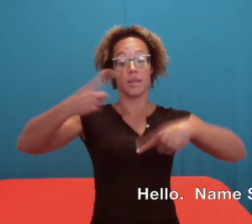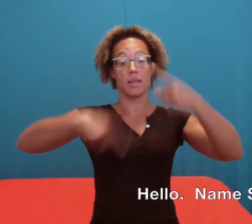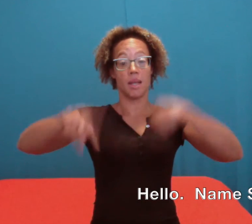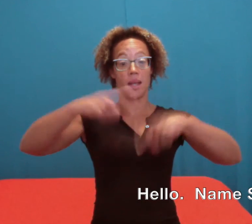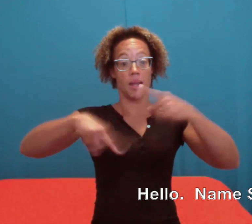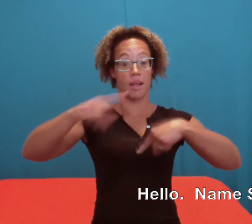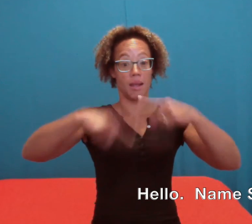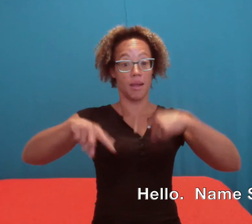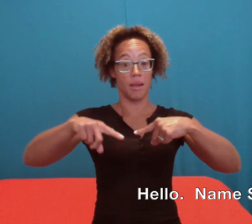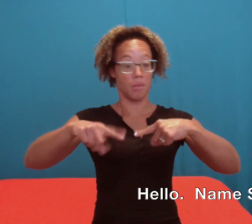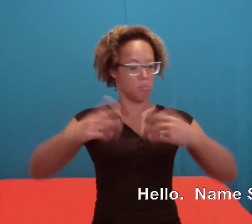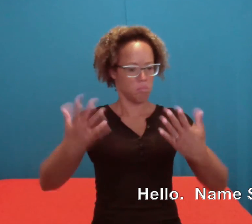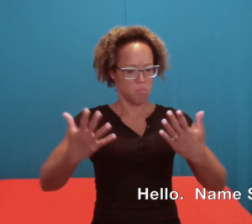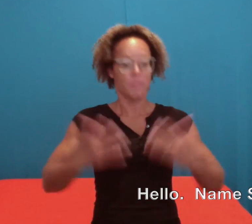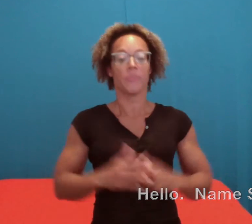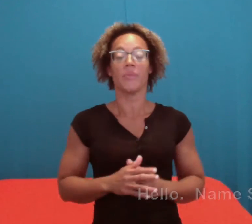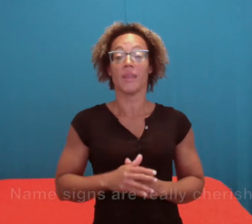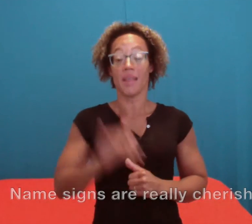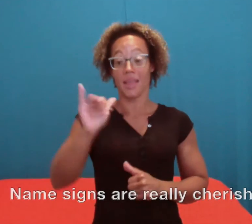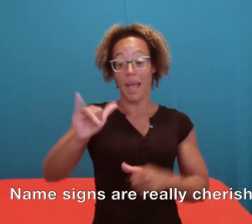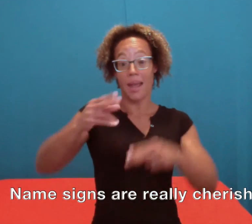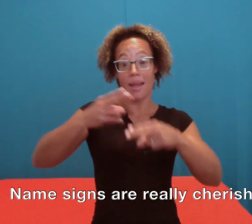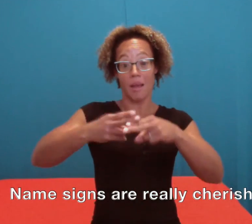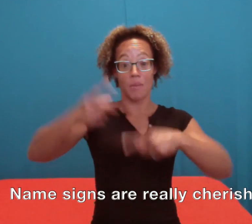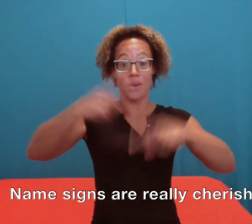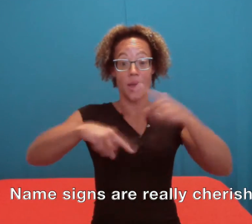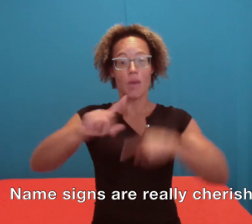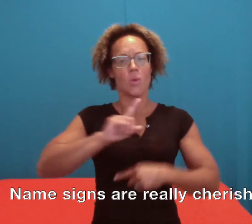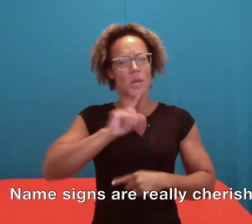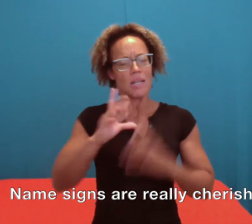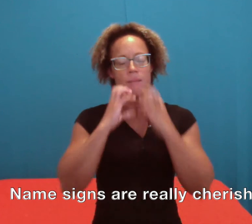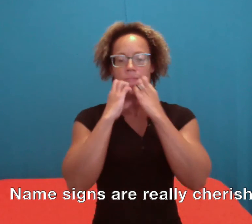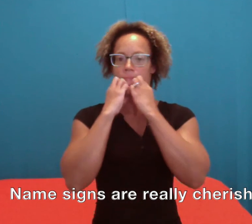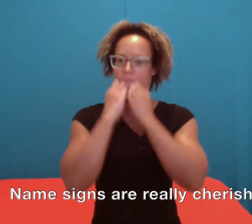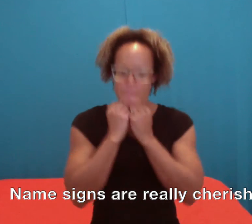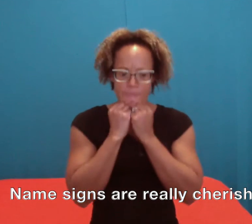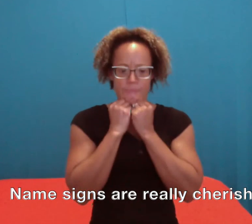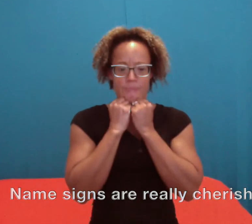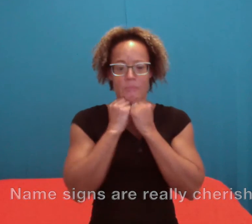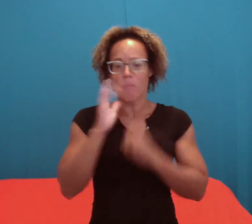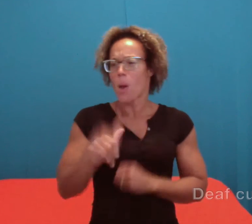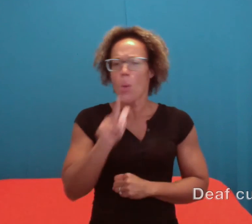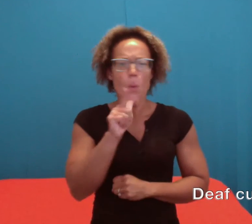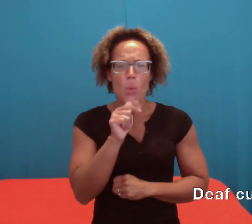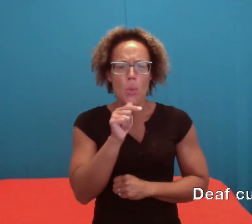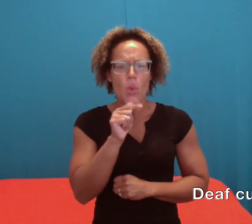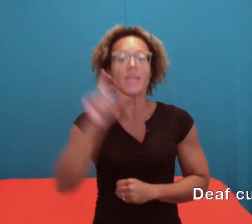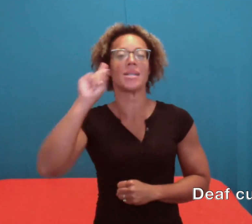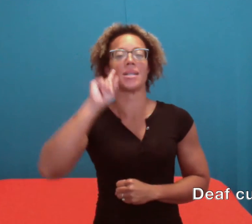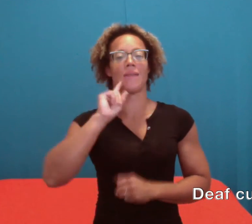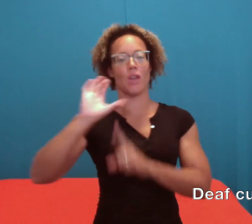Name Signs Name signs are really cherished by Deaf culture.